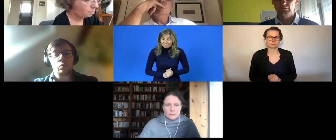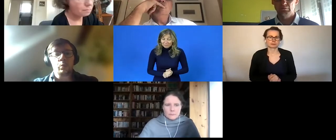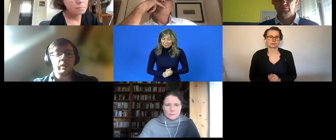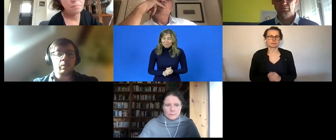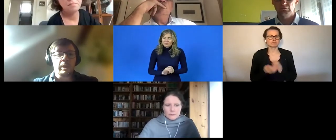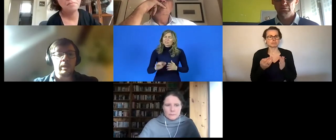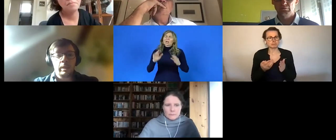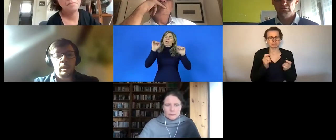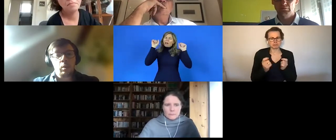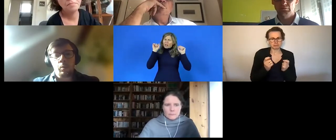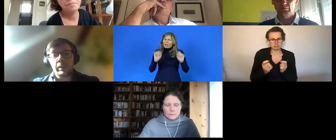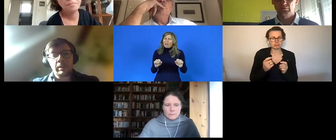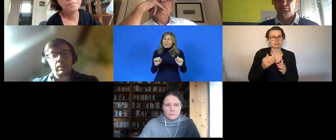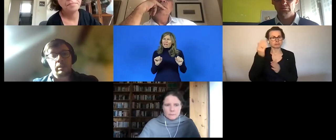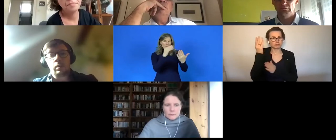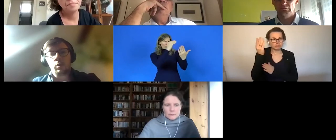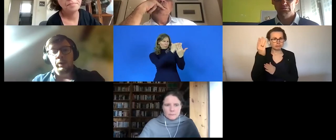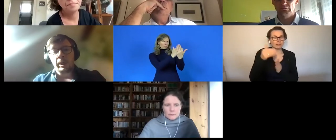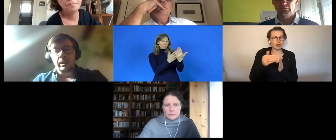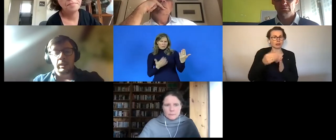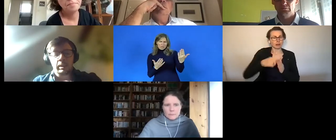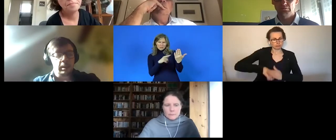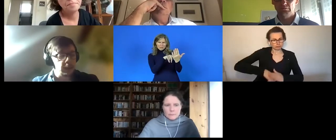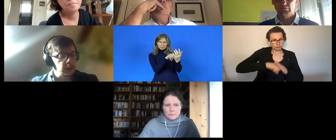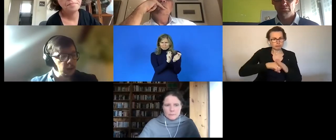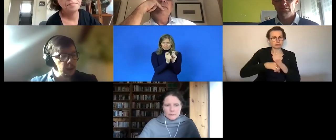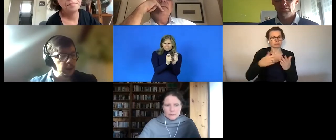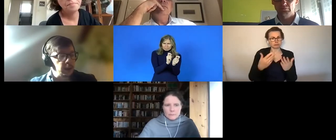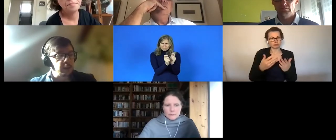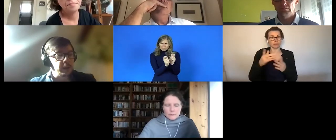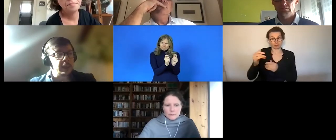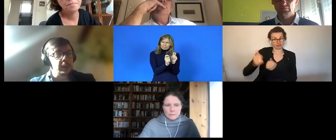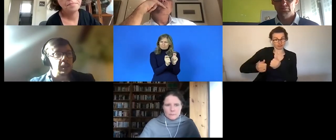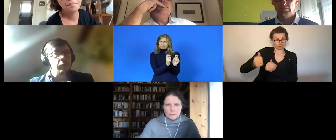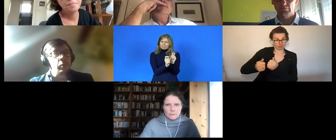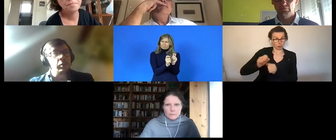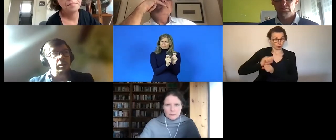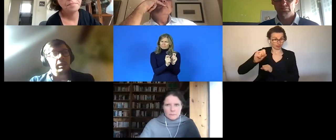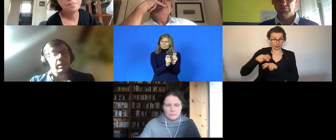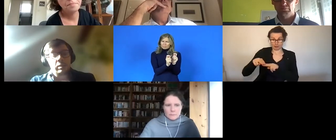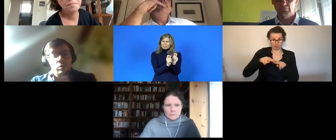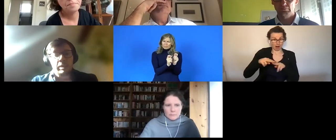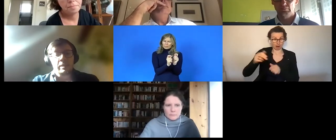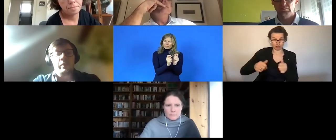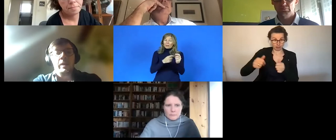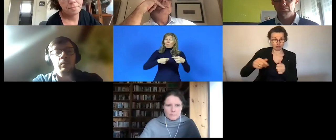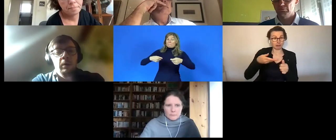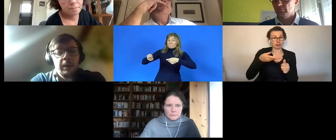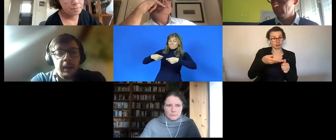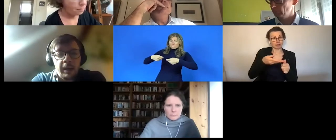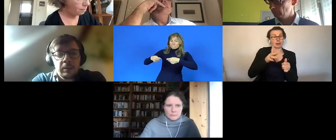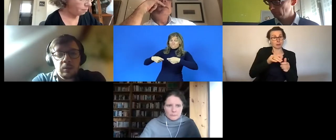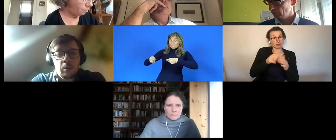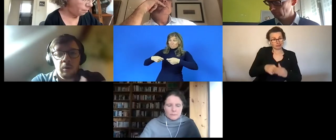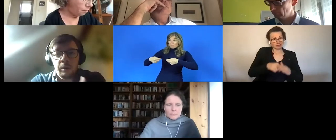and and supported to then compete or operate in in in in the market and of course stress its value